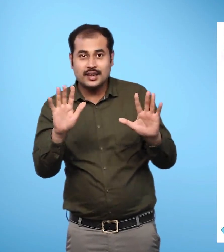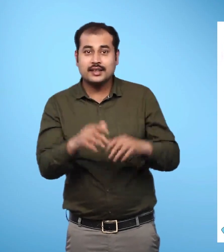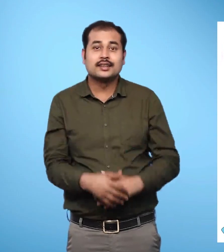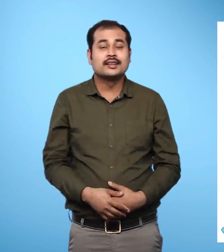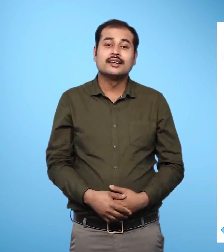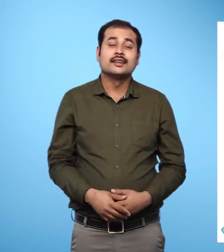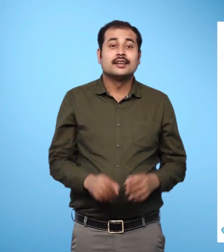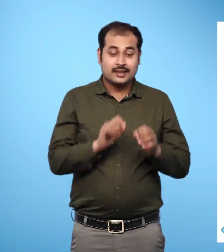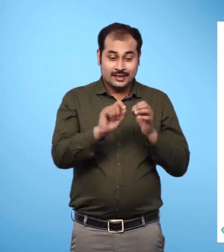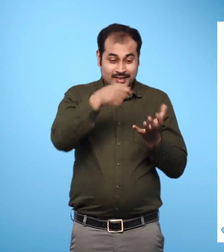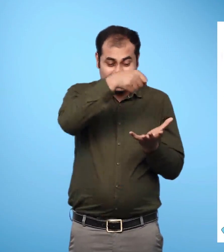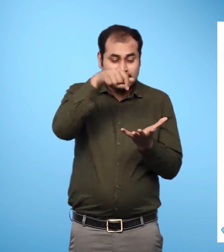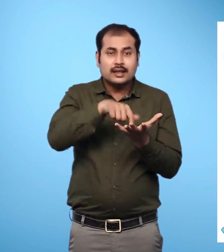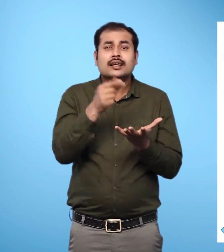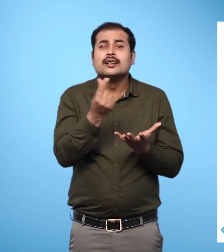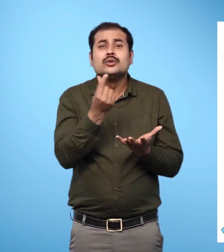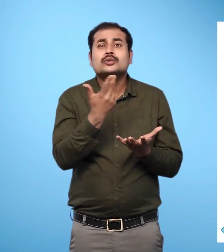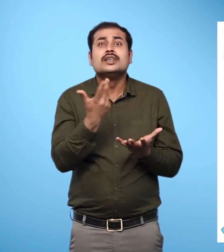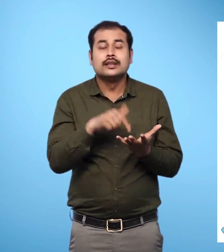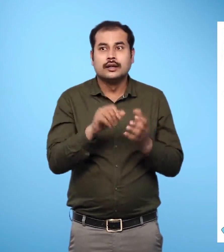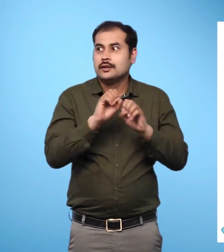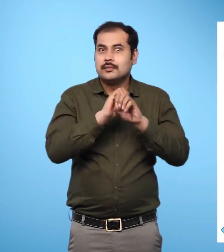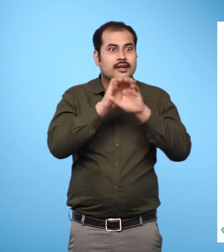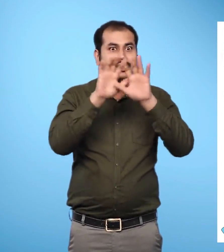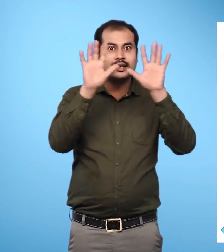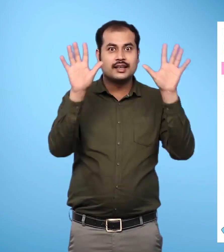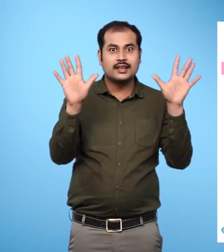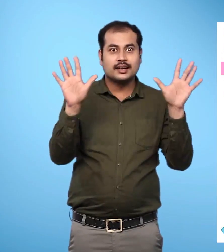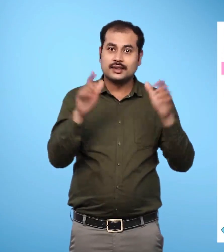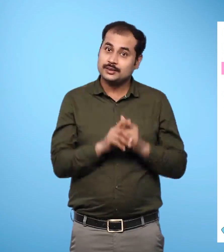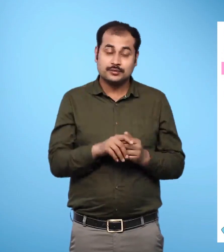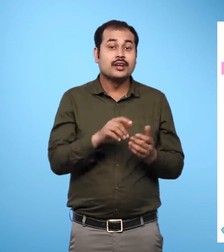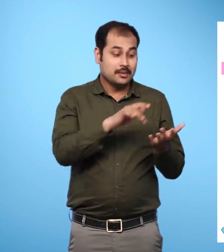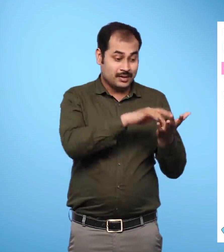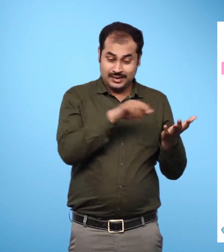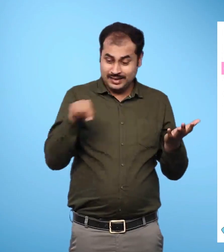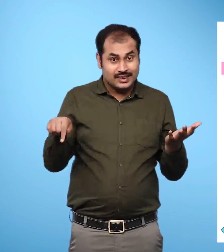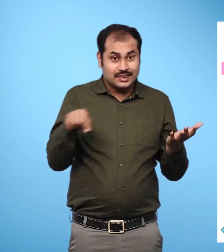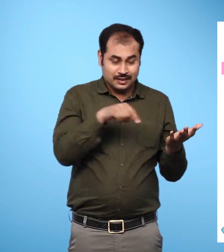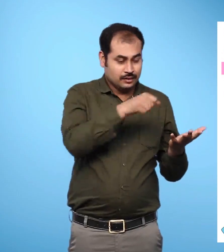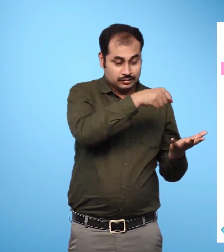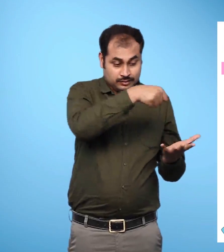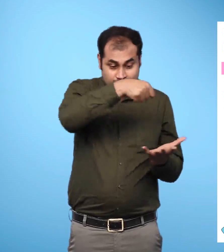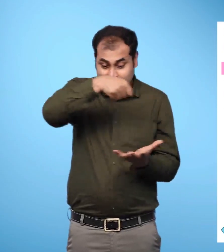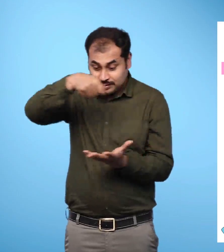A lantern is a source of light that can be taken from one place to another.